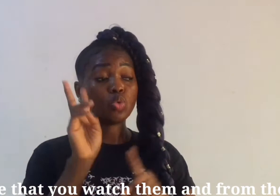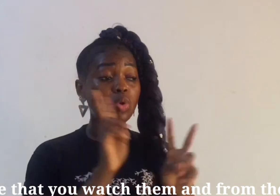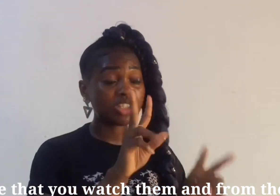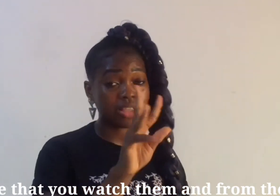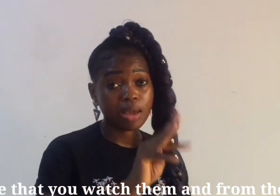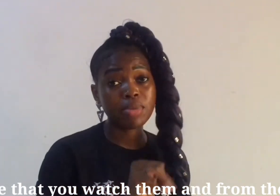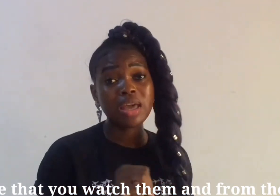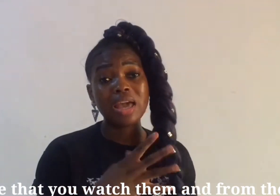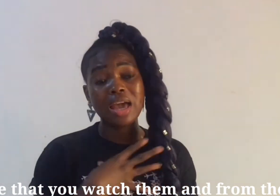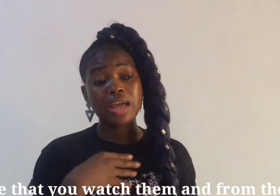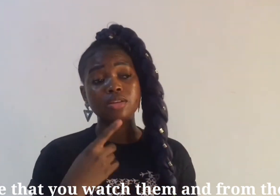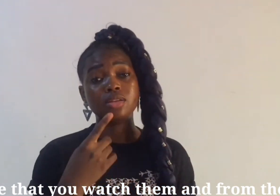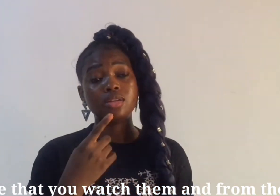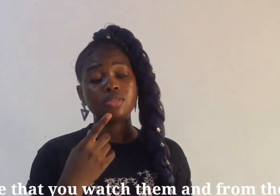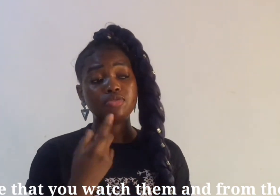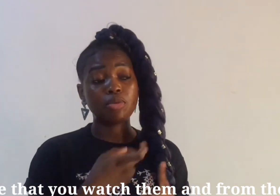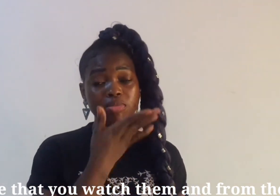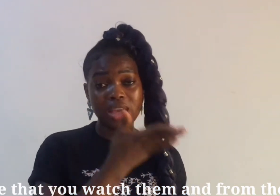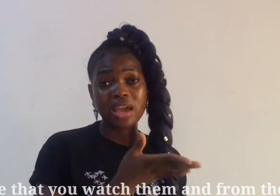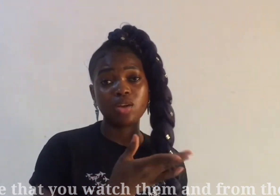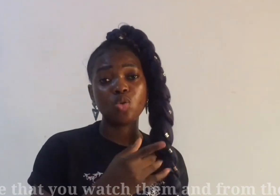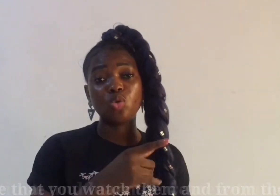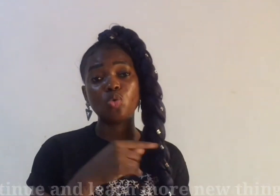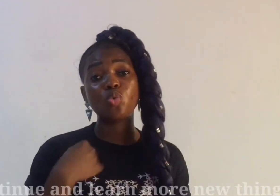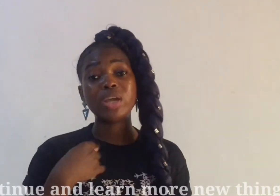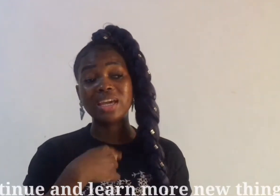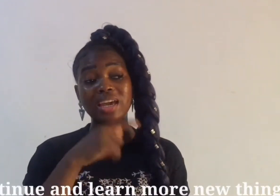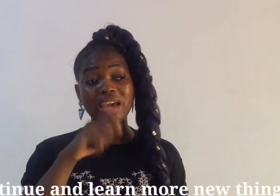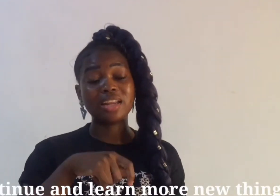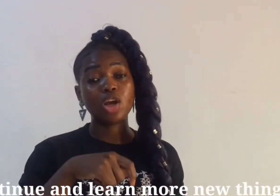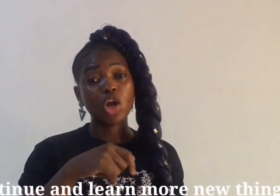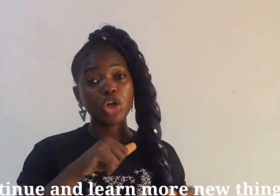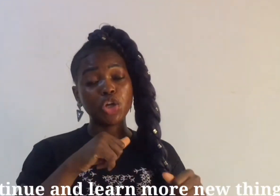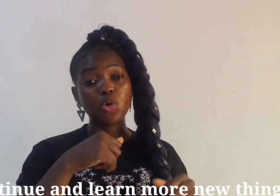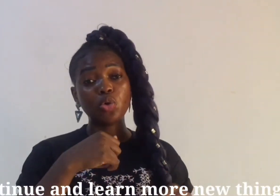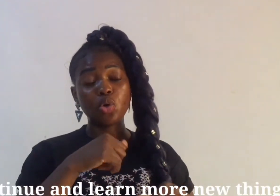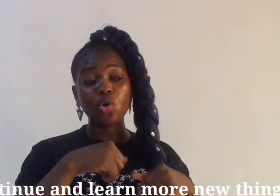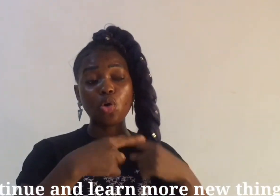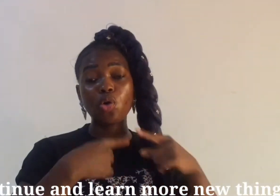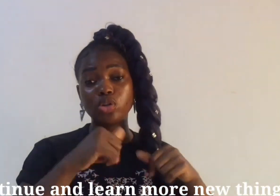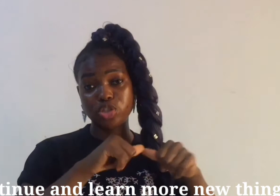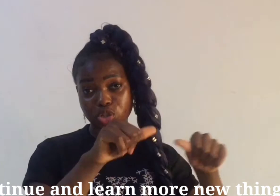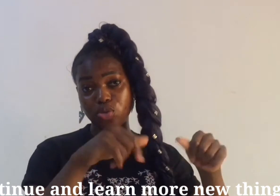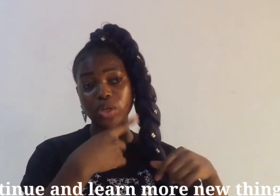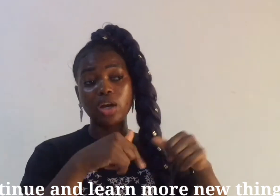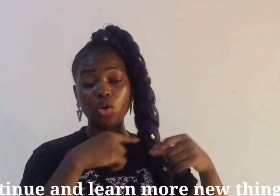that you watch them and from there we can you know continue